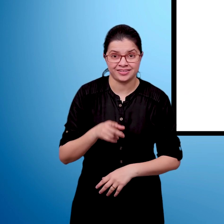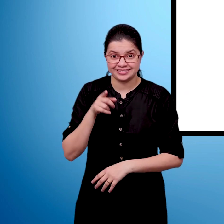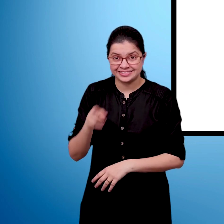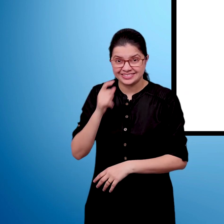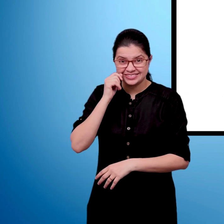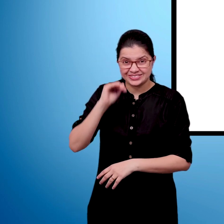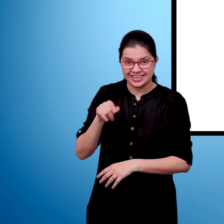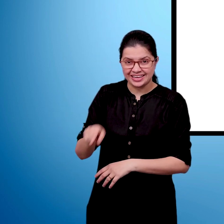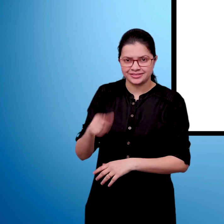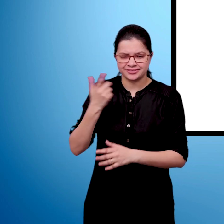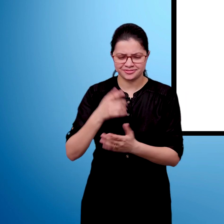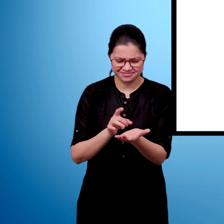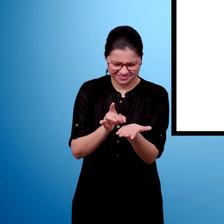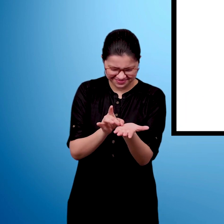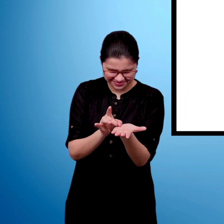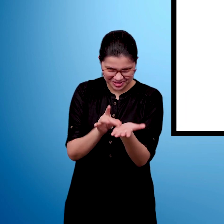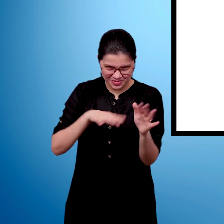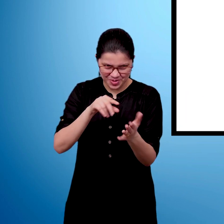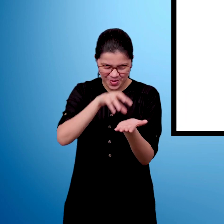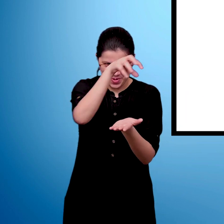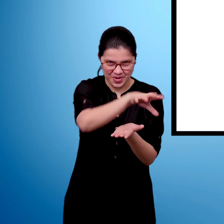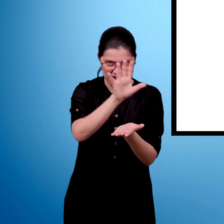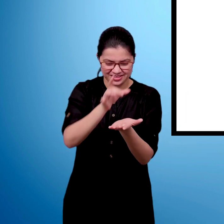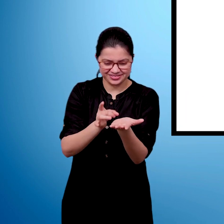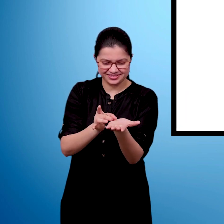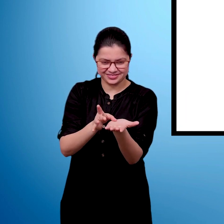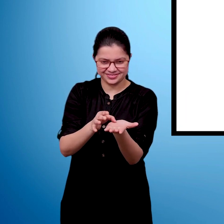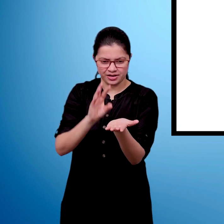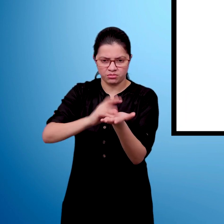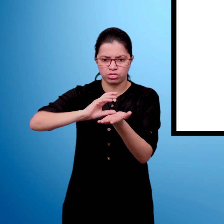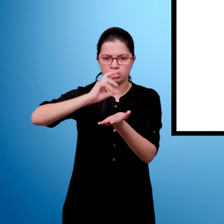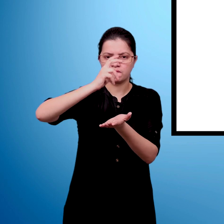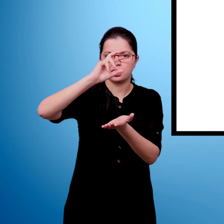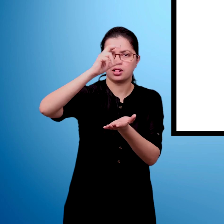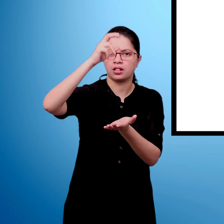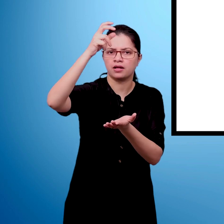My striker or goatee rolled instead of sliding.